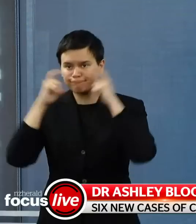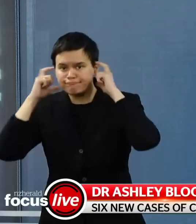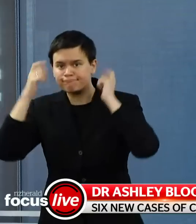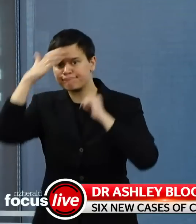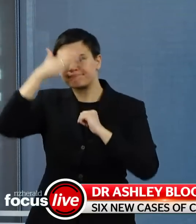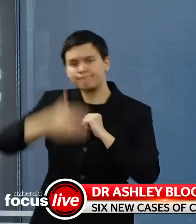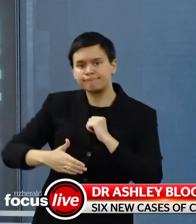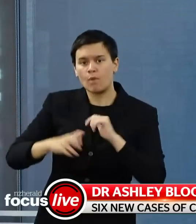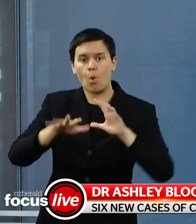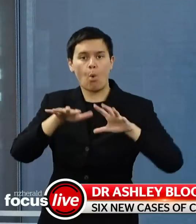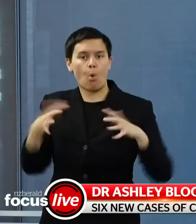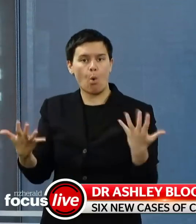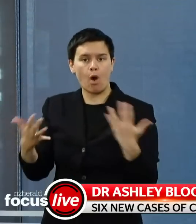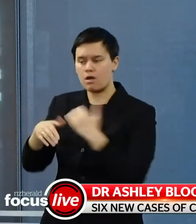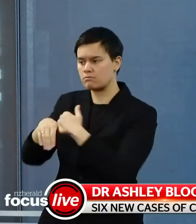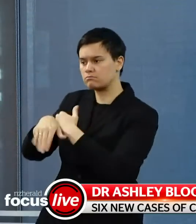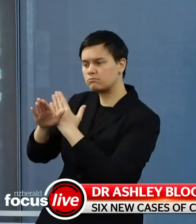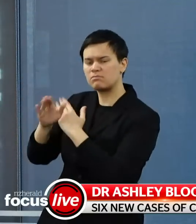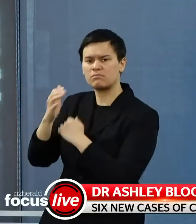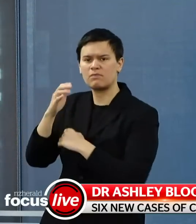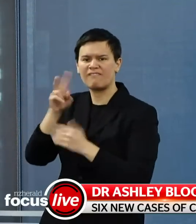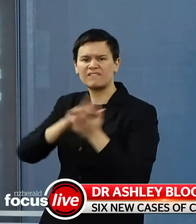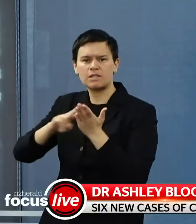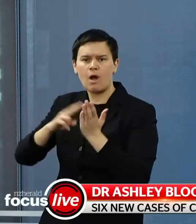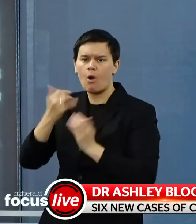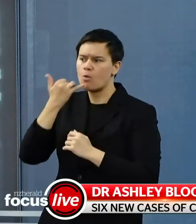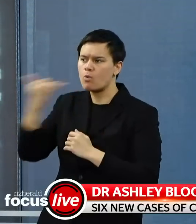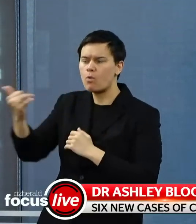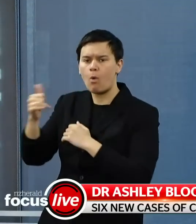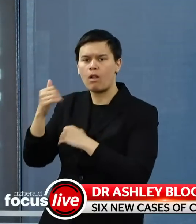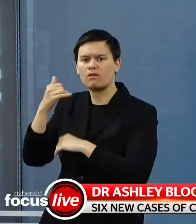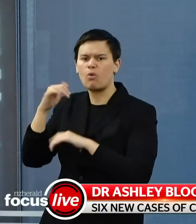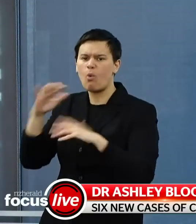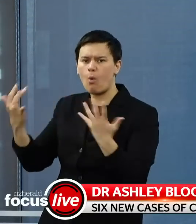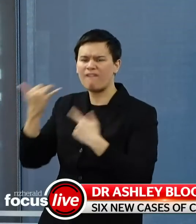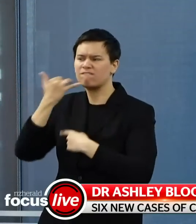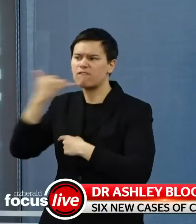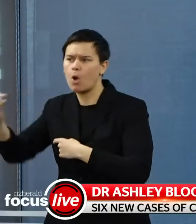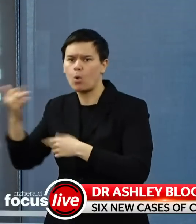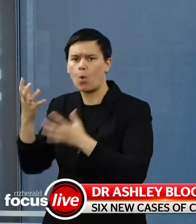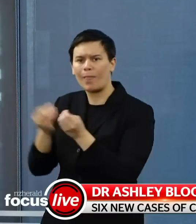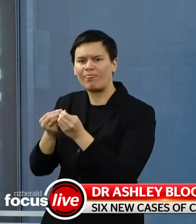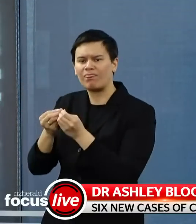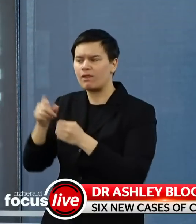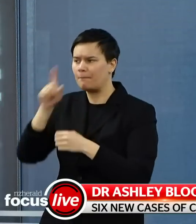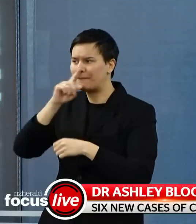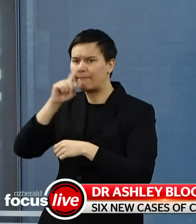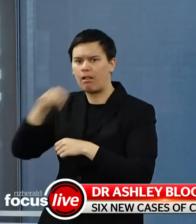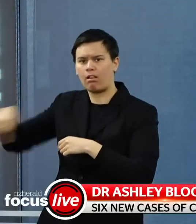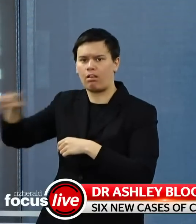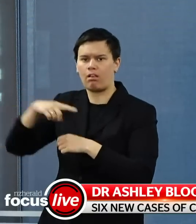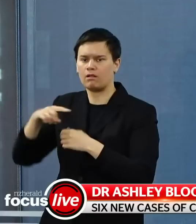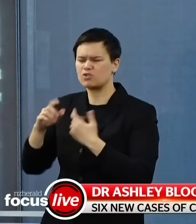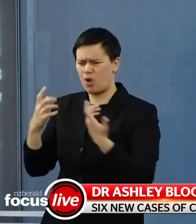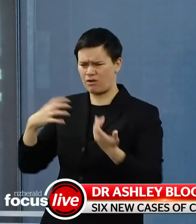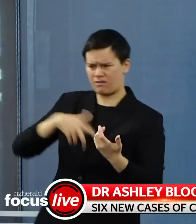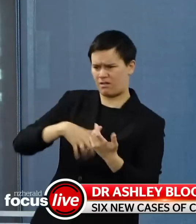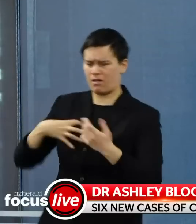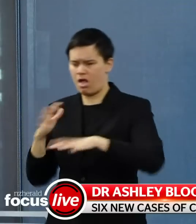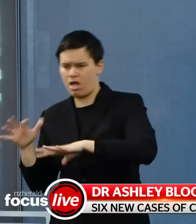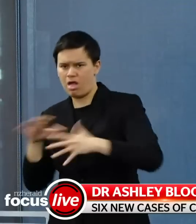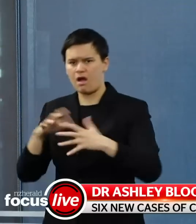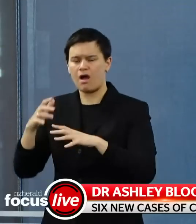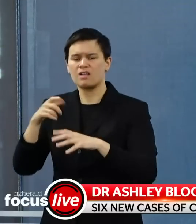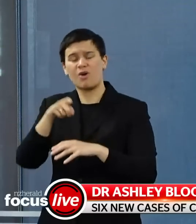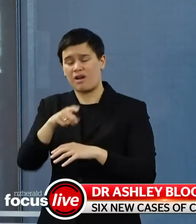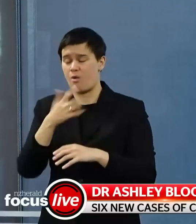the COVID work but a mountain of other work that they usually have from the care they provide their patients. It hasn't been easy but I just really